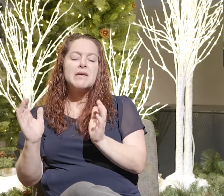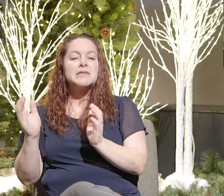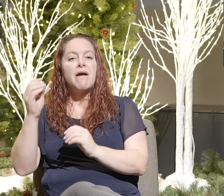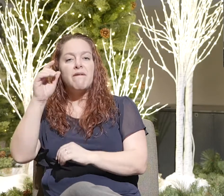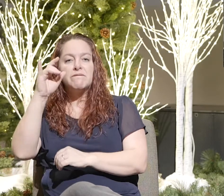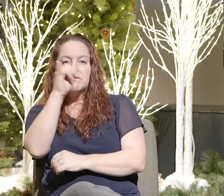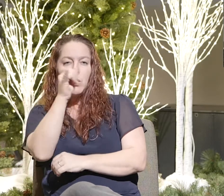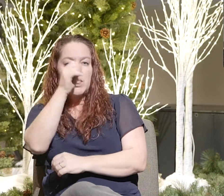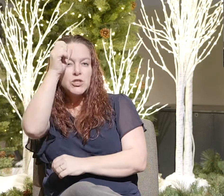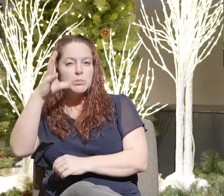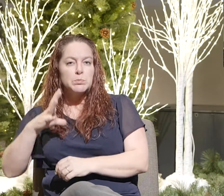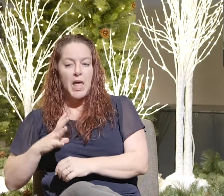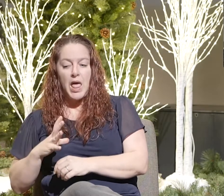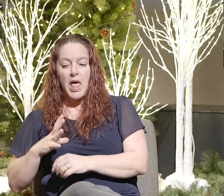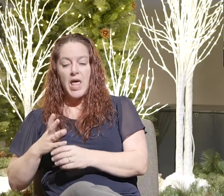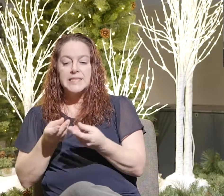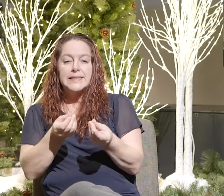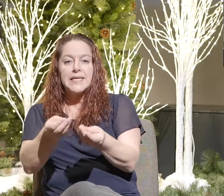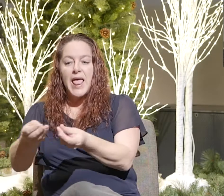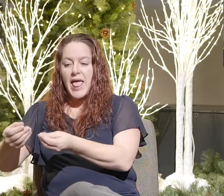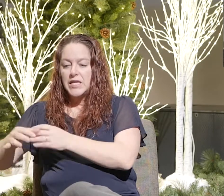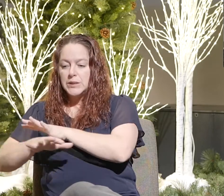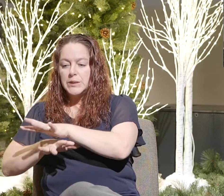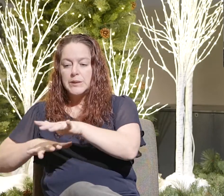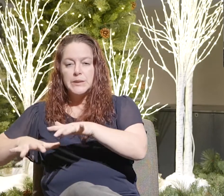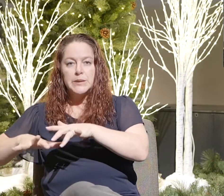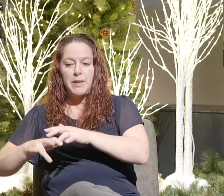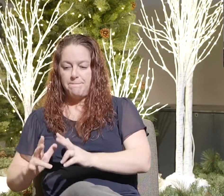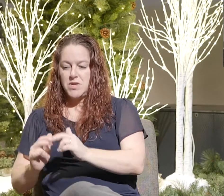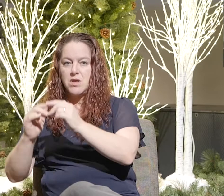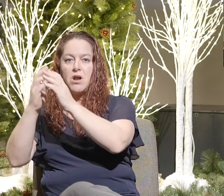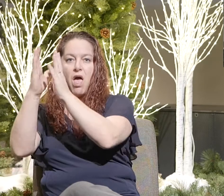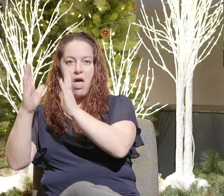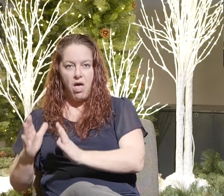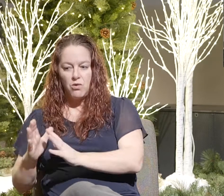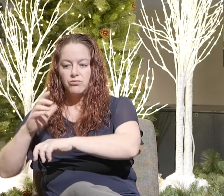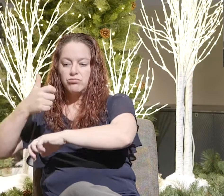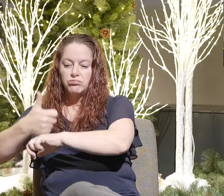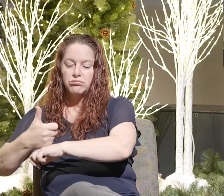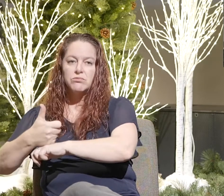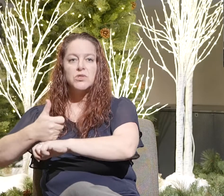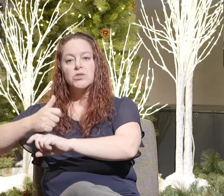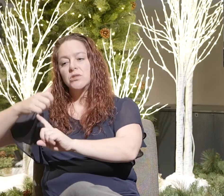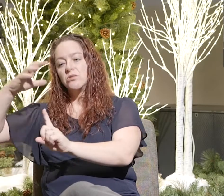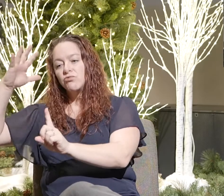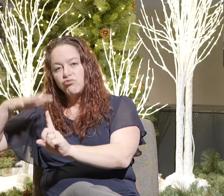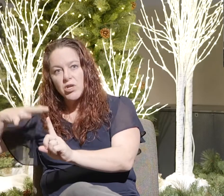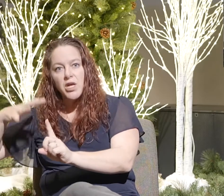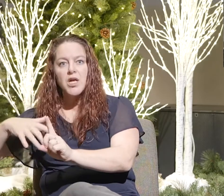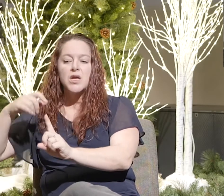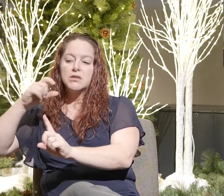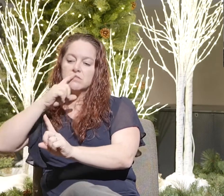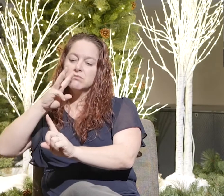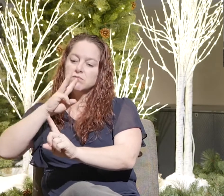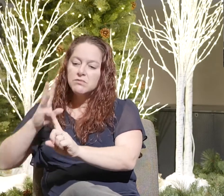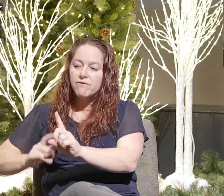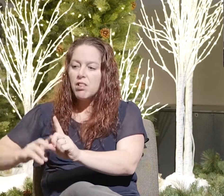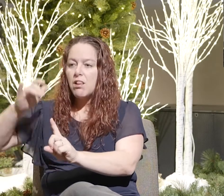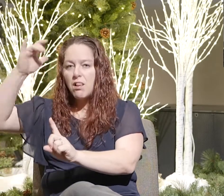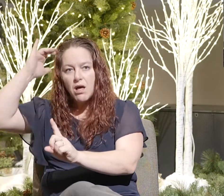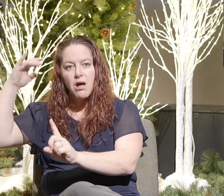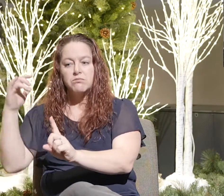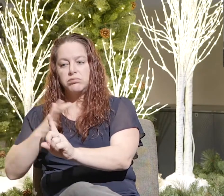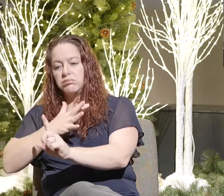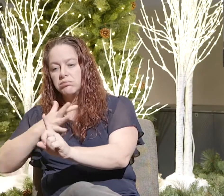who built his house on the sand. And the rain came, and the floods came, and the winds blew